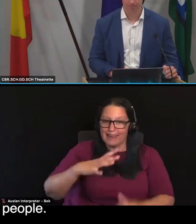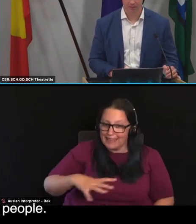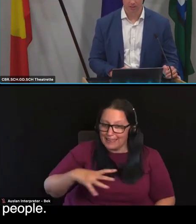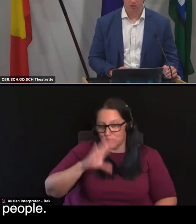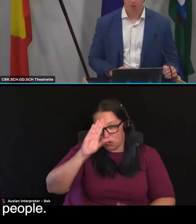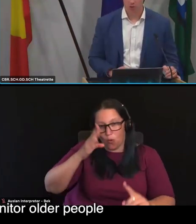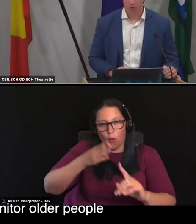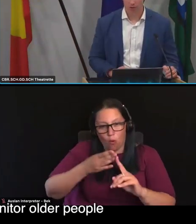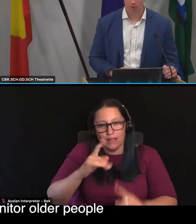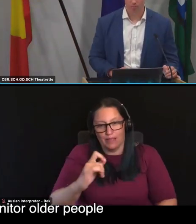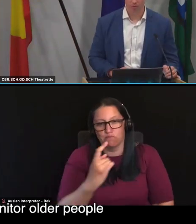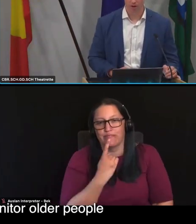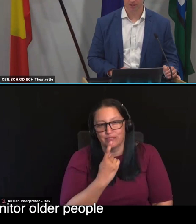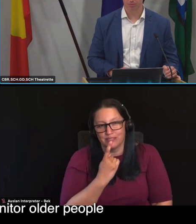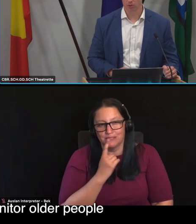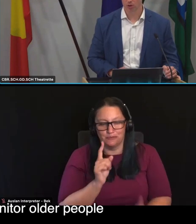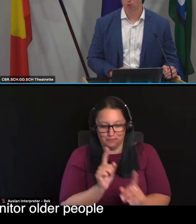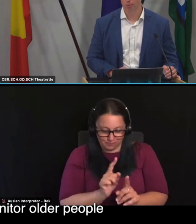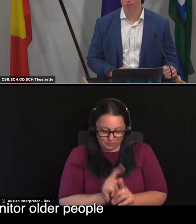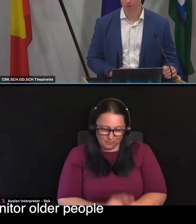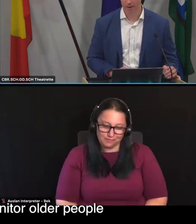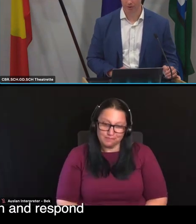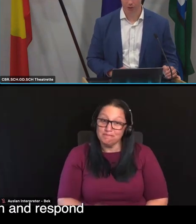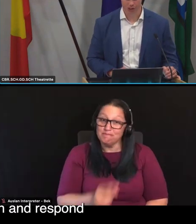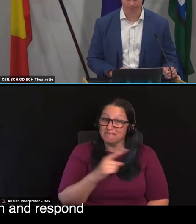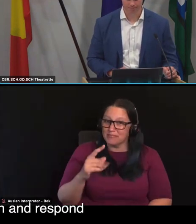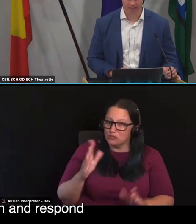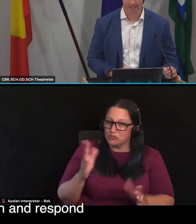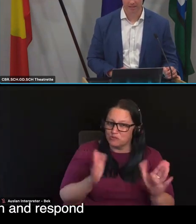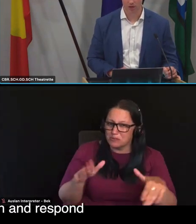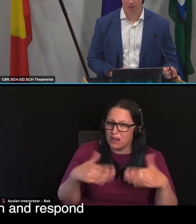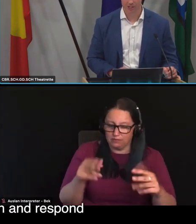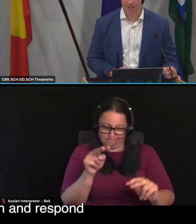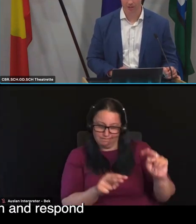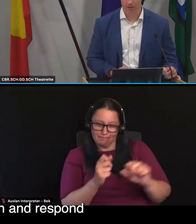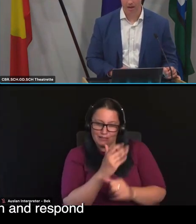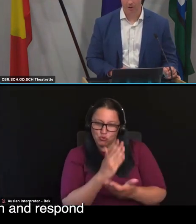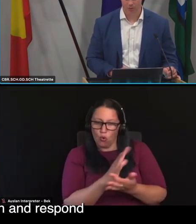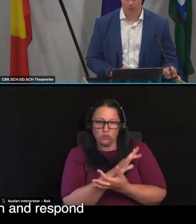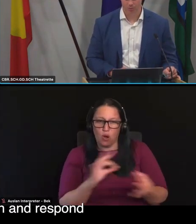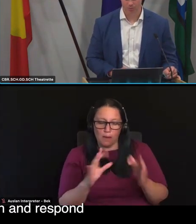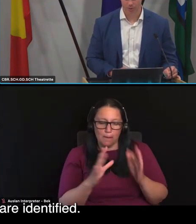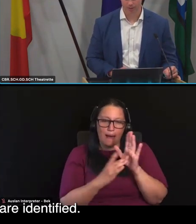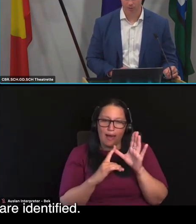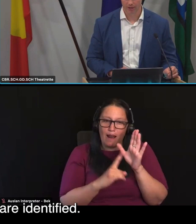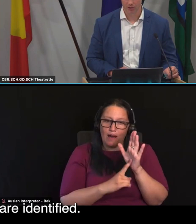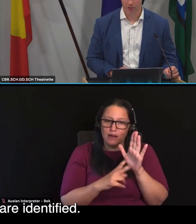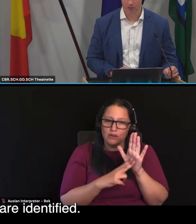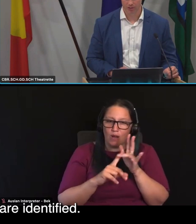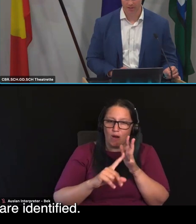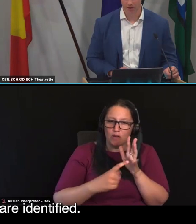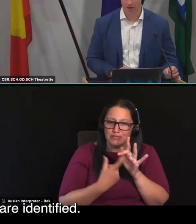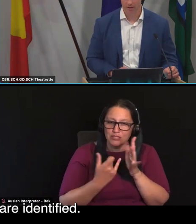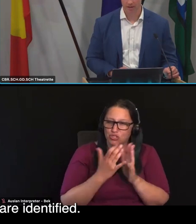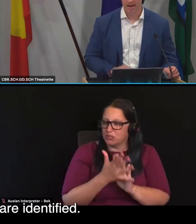people. It's also critical for providers to monitor older people for malnutrition and dehydration and respond appropriately where